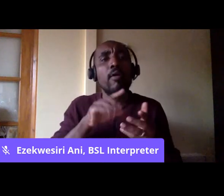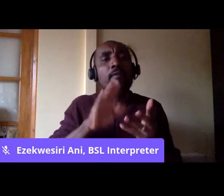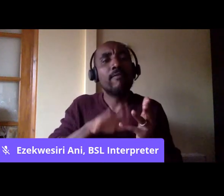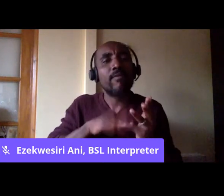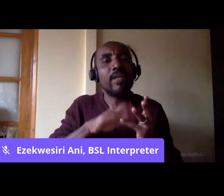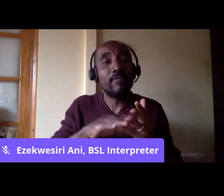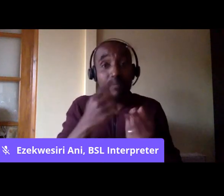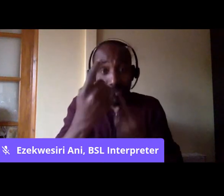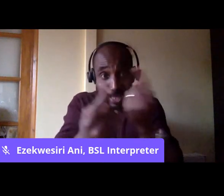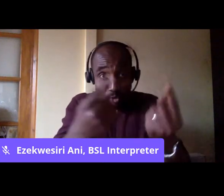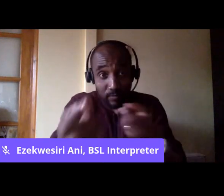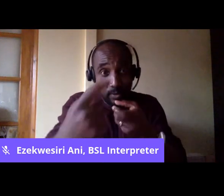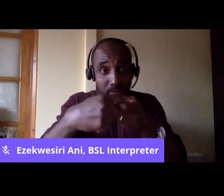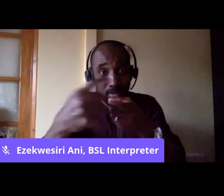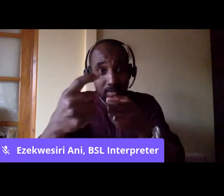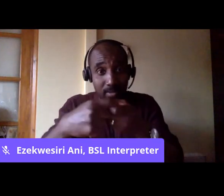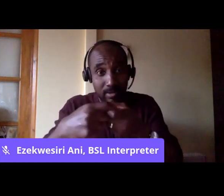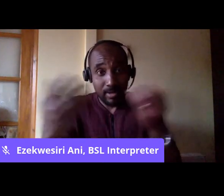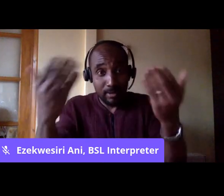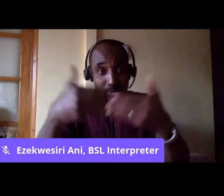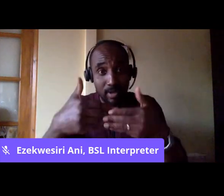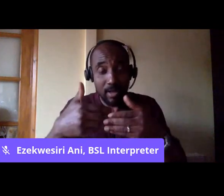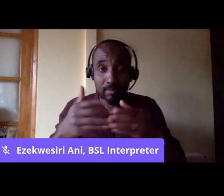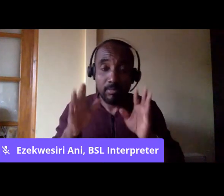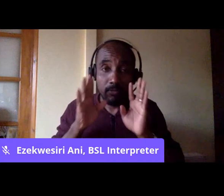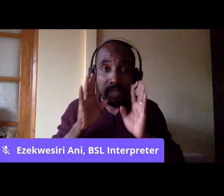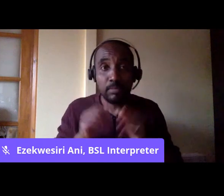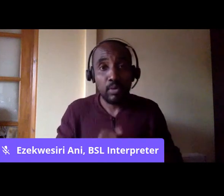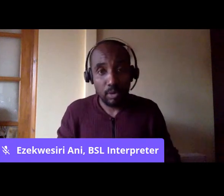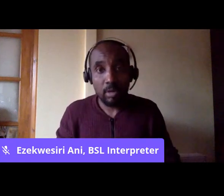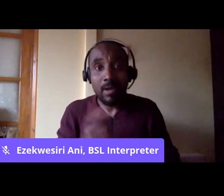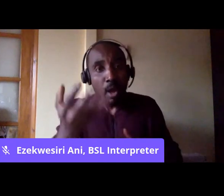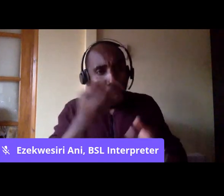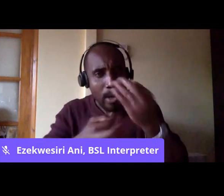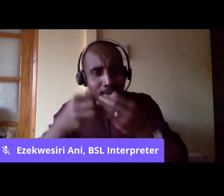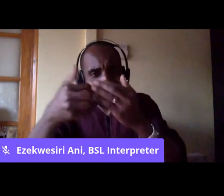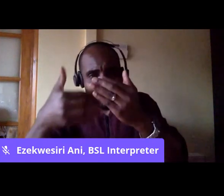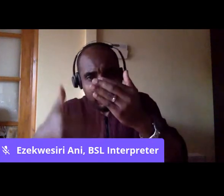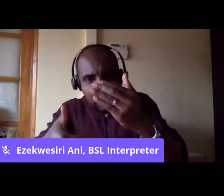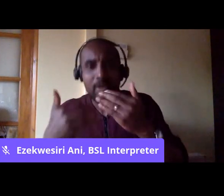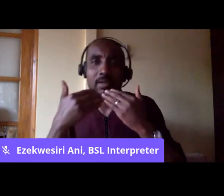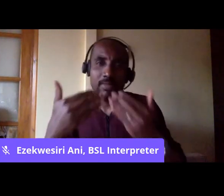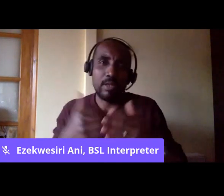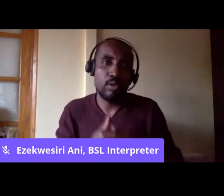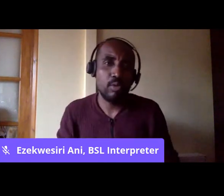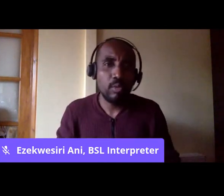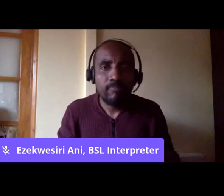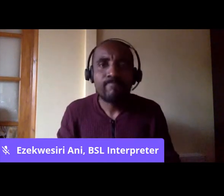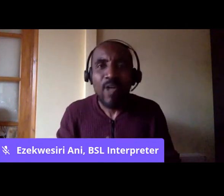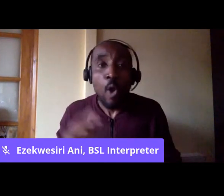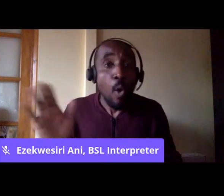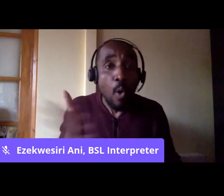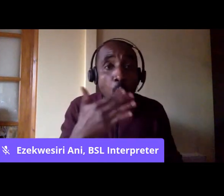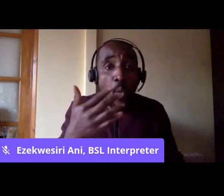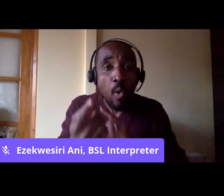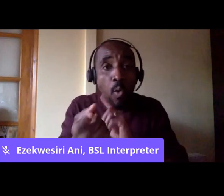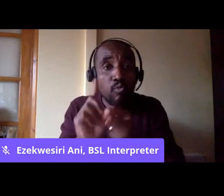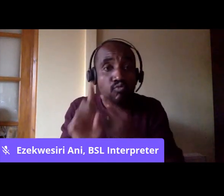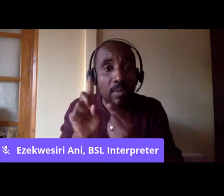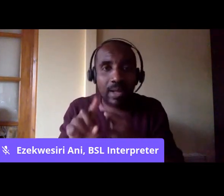for joining us as well. And for all of your questions. Now, we weren't able to pick up on every single one.